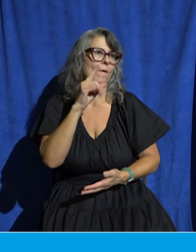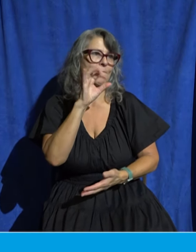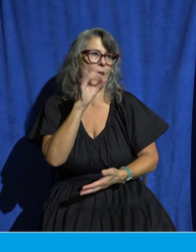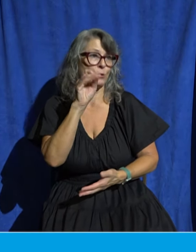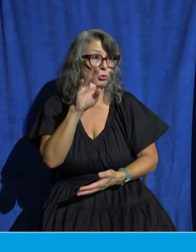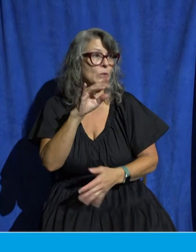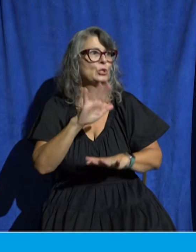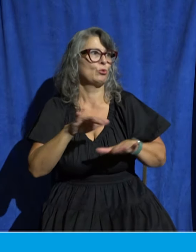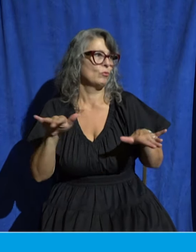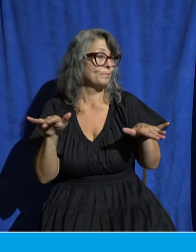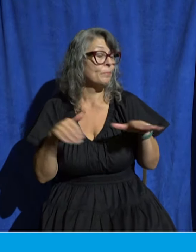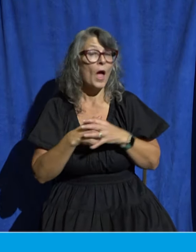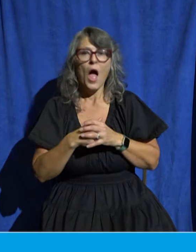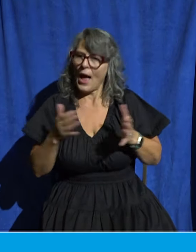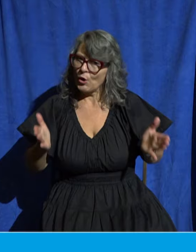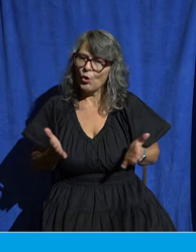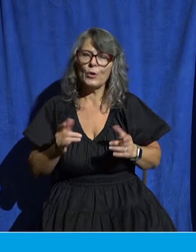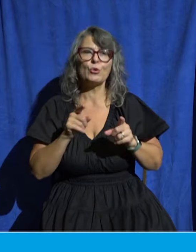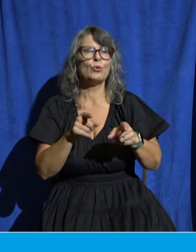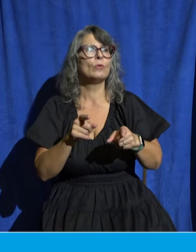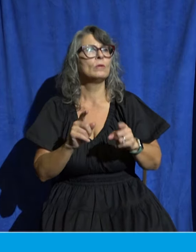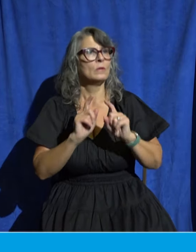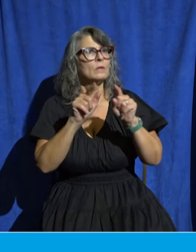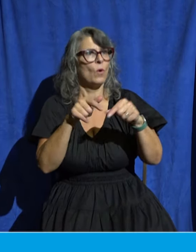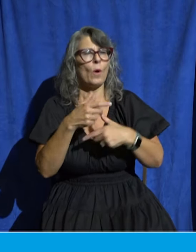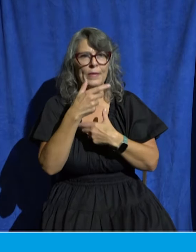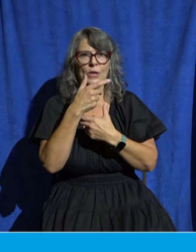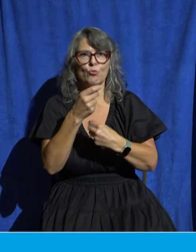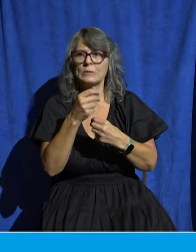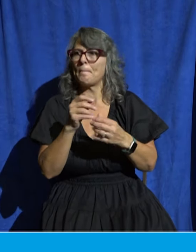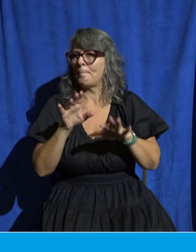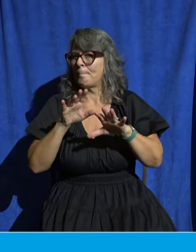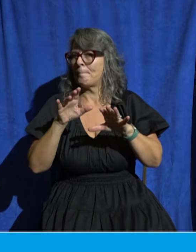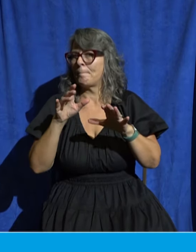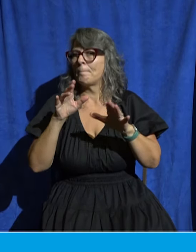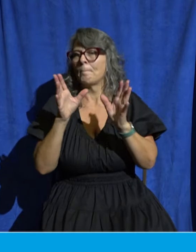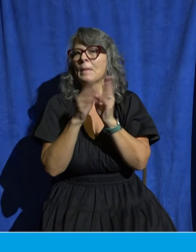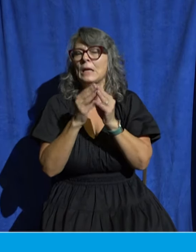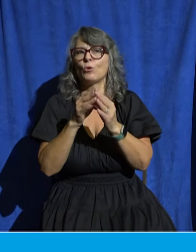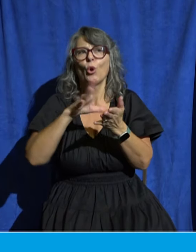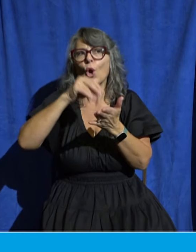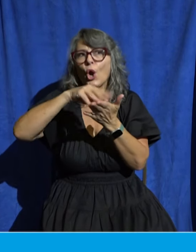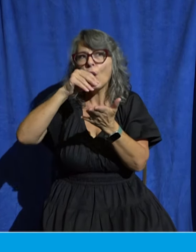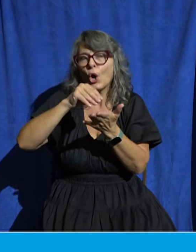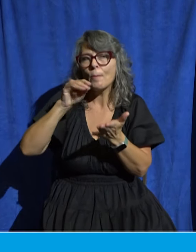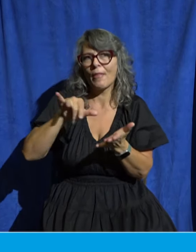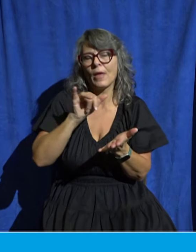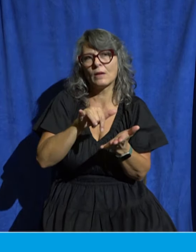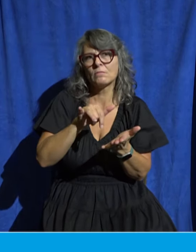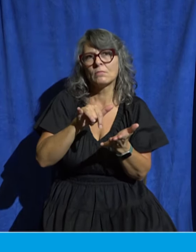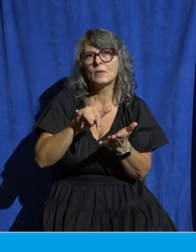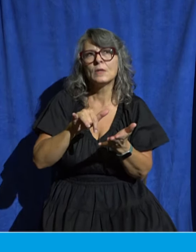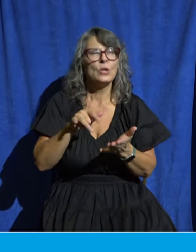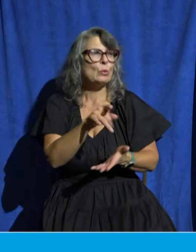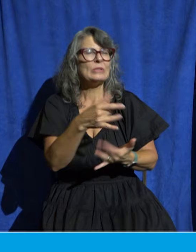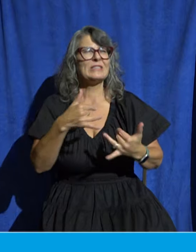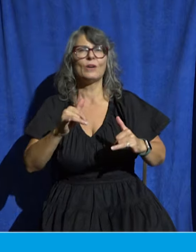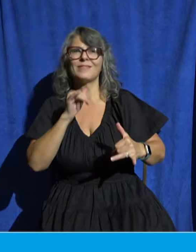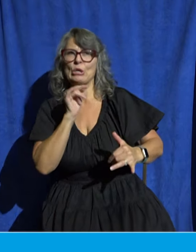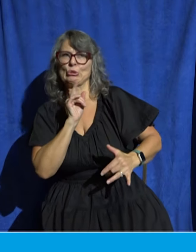still come to that interest meeting so that you can learn more. And if you are still kind of praying over the last week, like, God, what is my role? Come to that interest meeting.